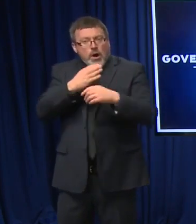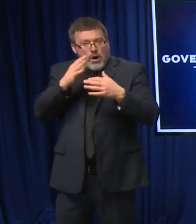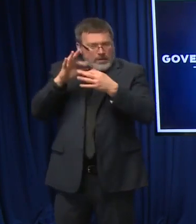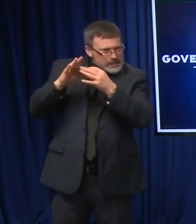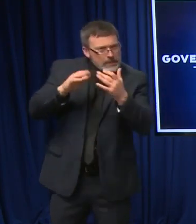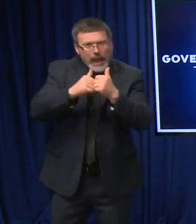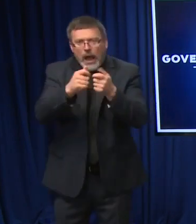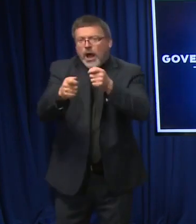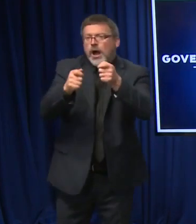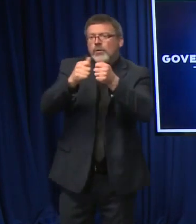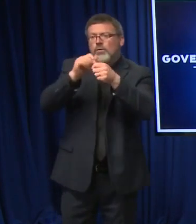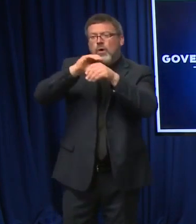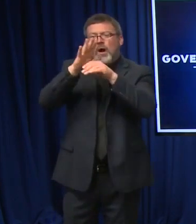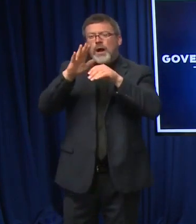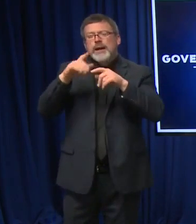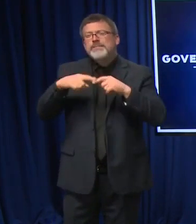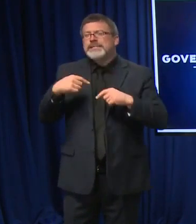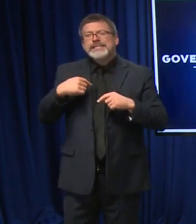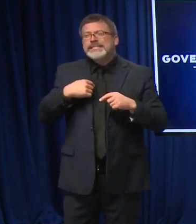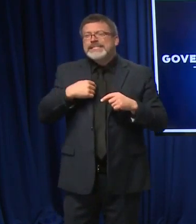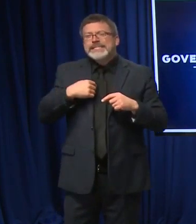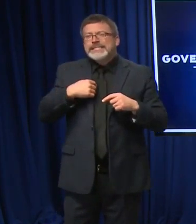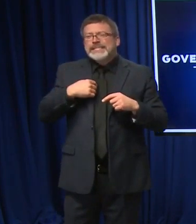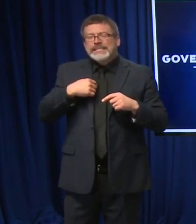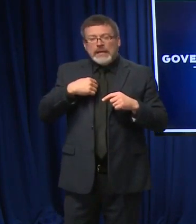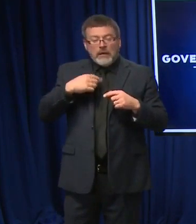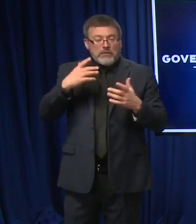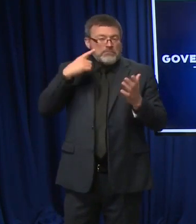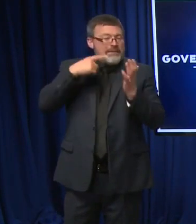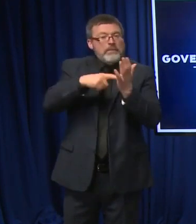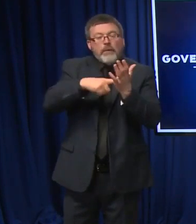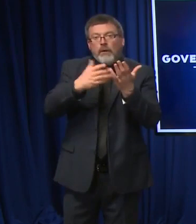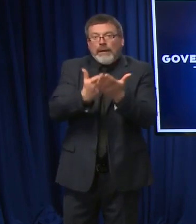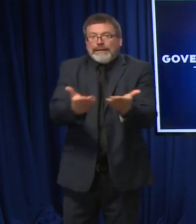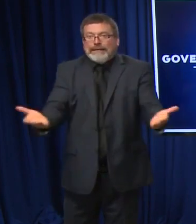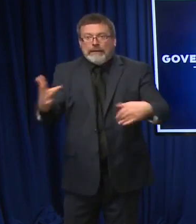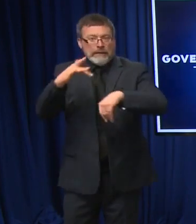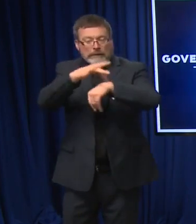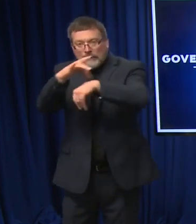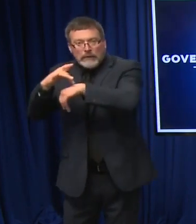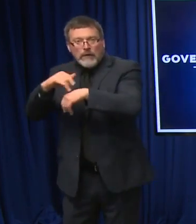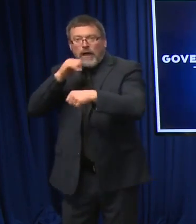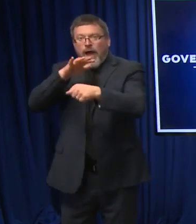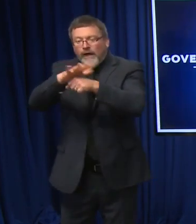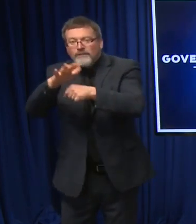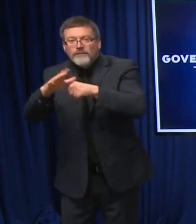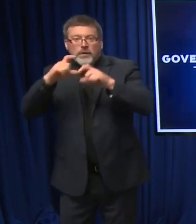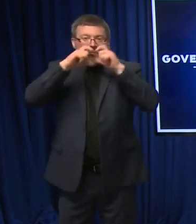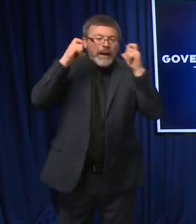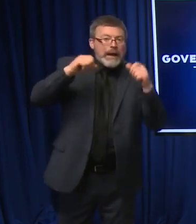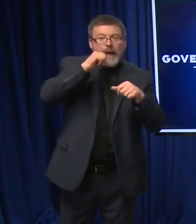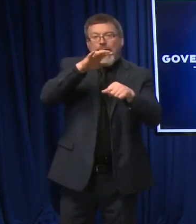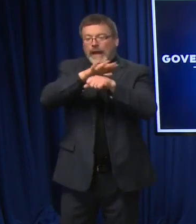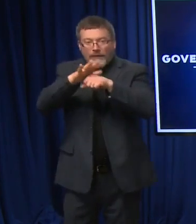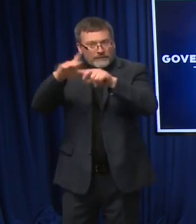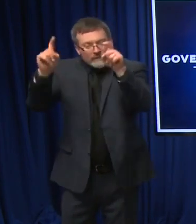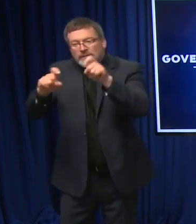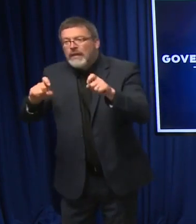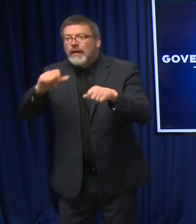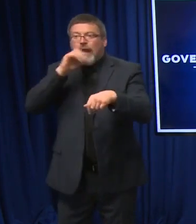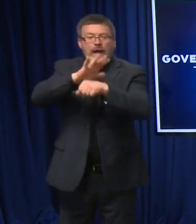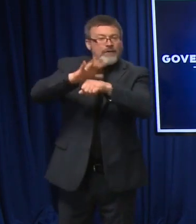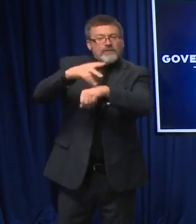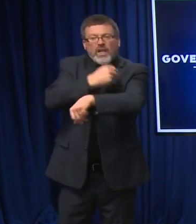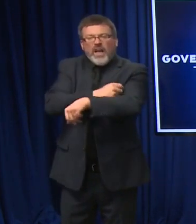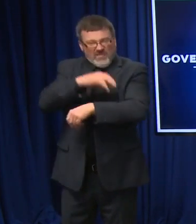We couldn't get gloves and masks, never mind testing materials and now vaccination, which obviously we have a lot of tools at our disposal. The crisis right